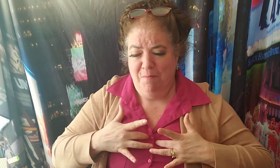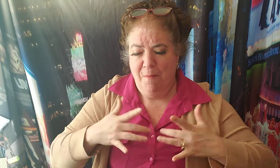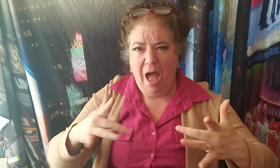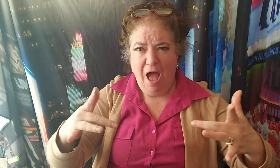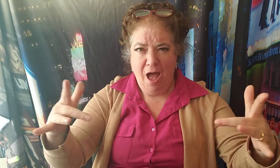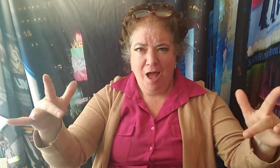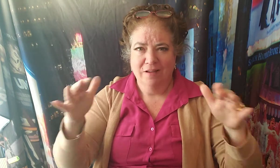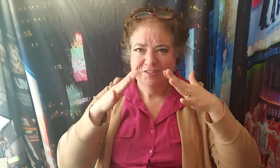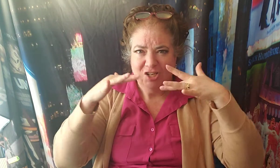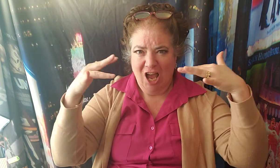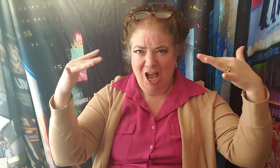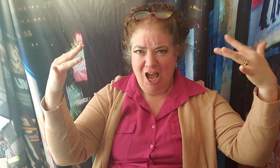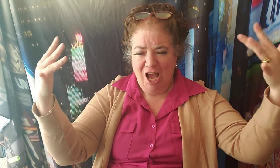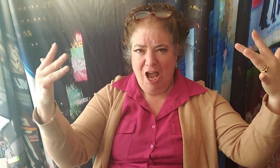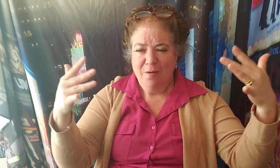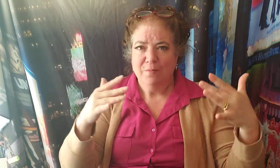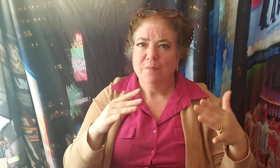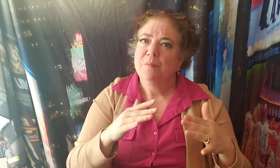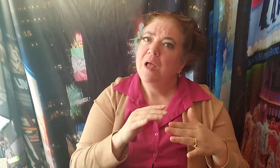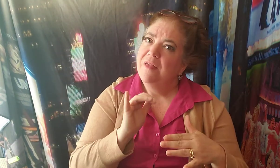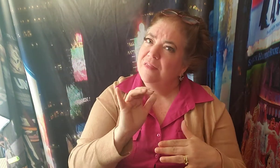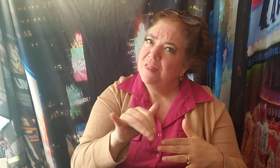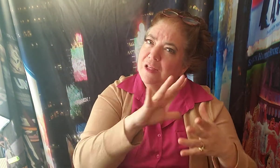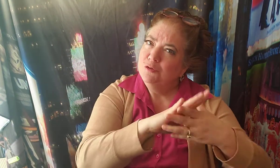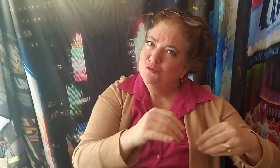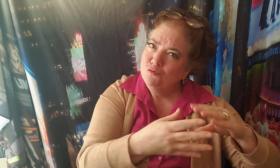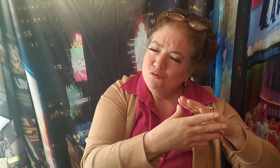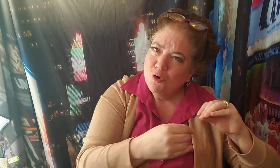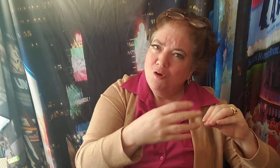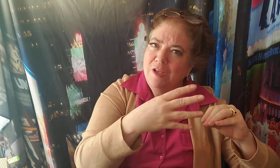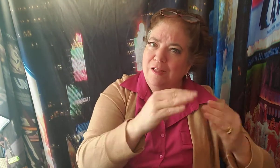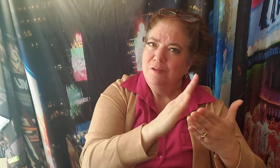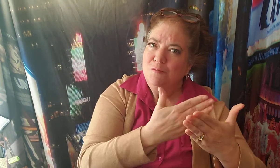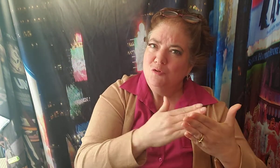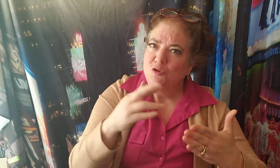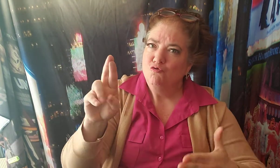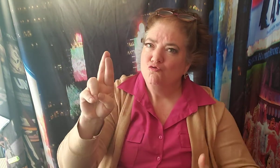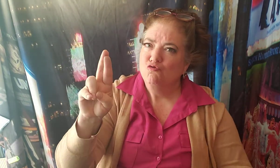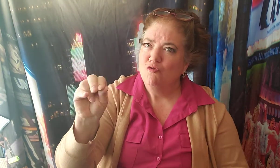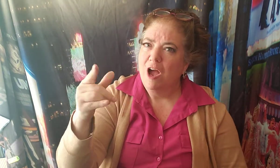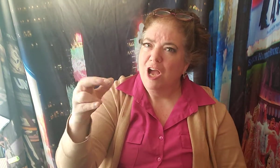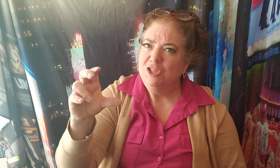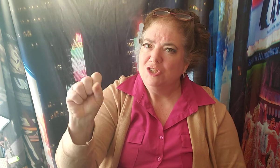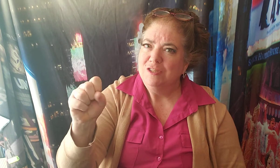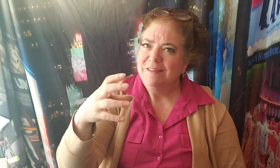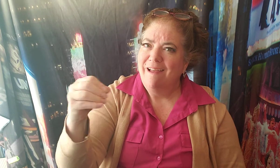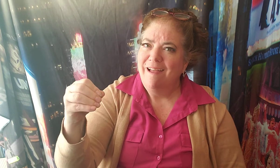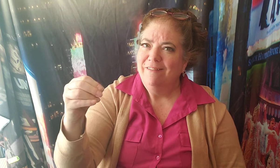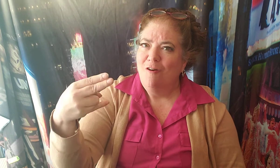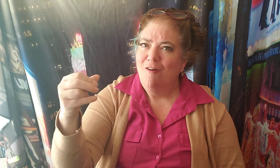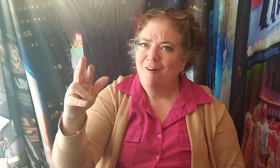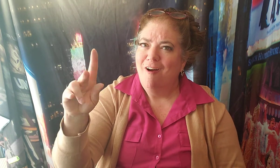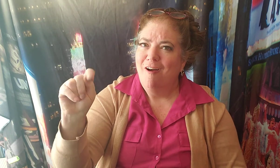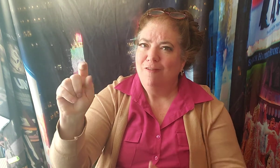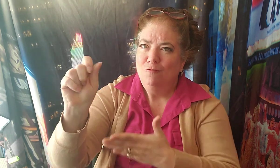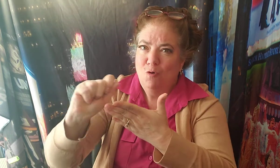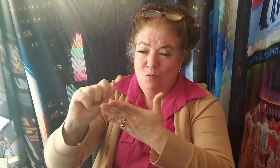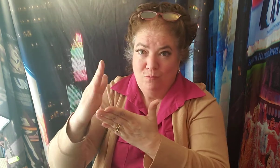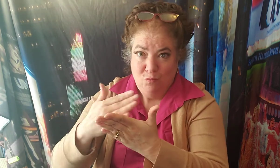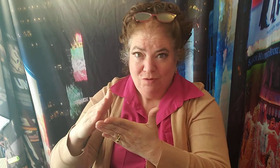and storyline was taken seriously With Rogers and Hart And Pal Joey was really revolutionary